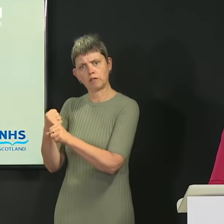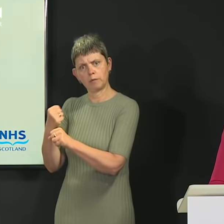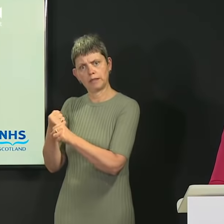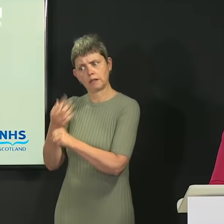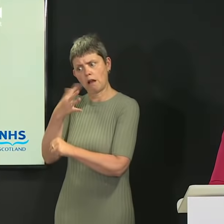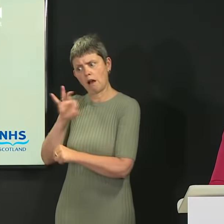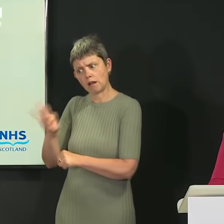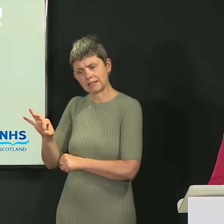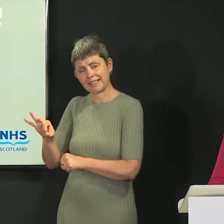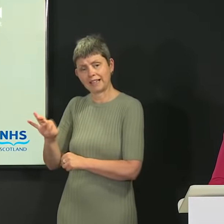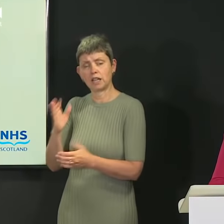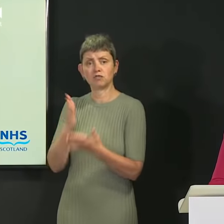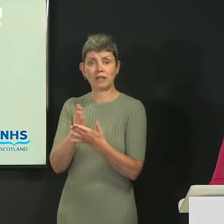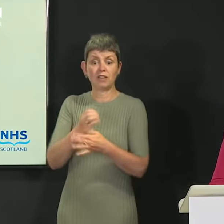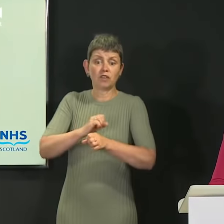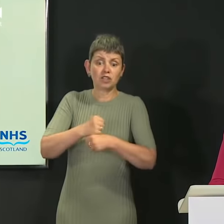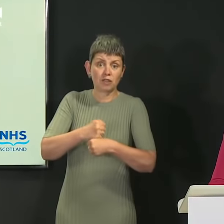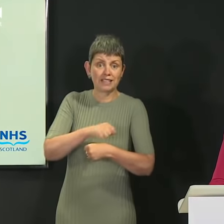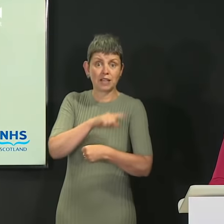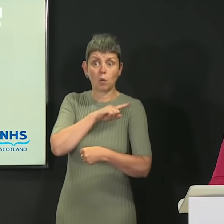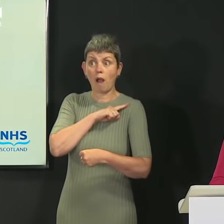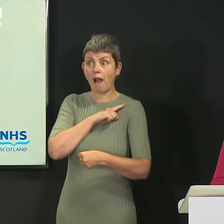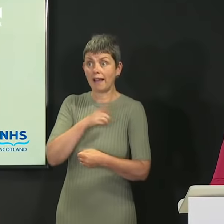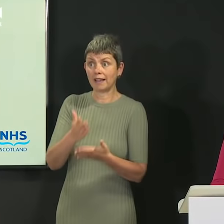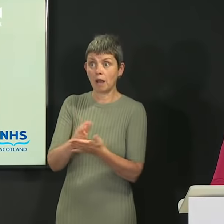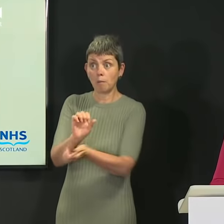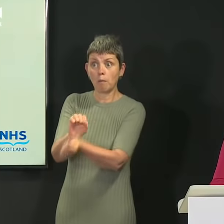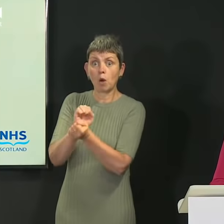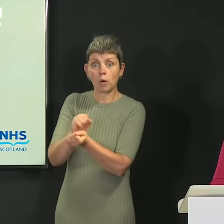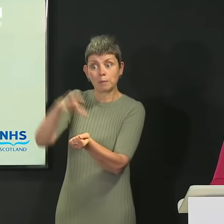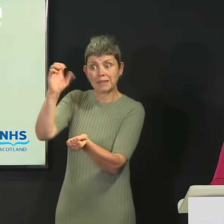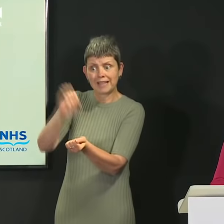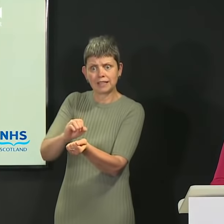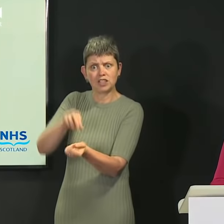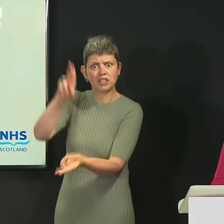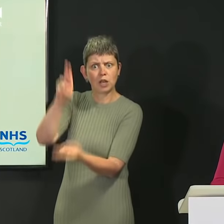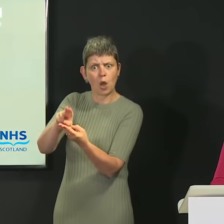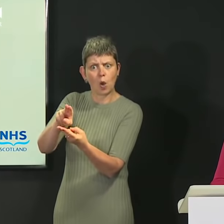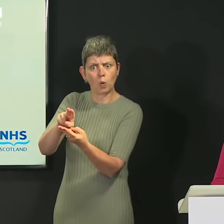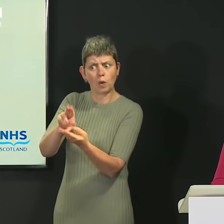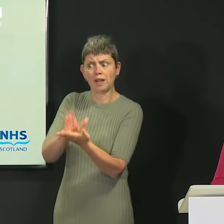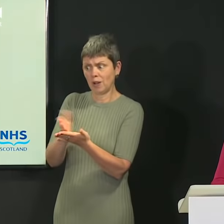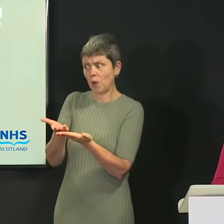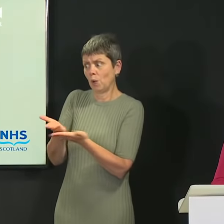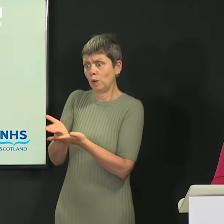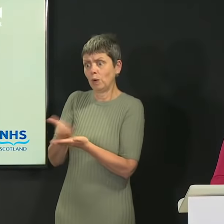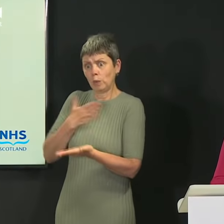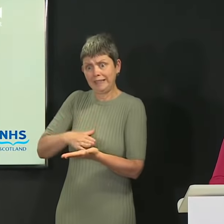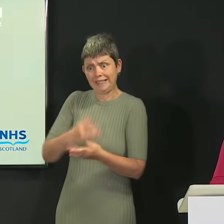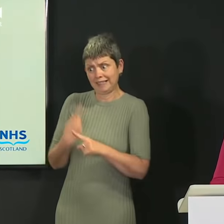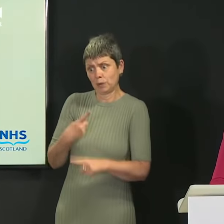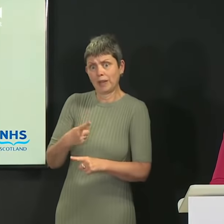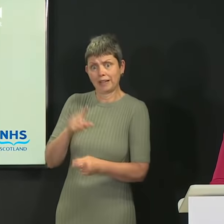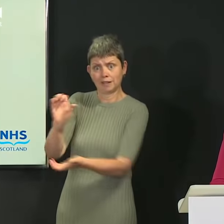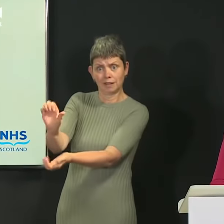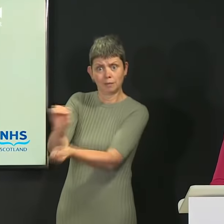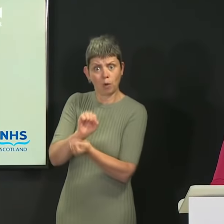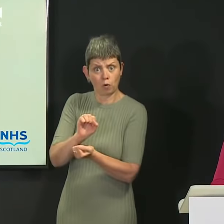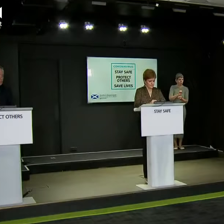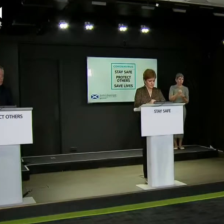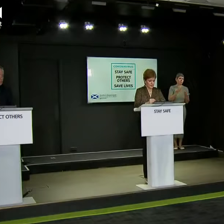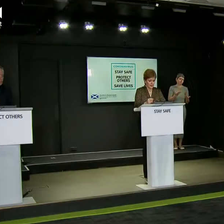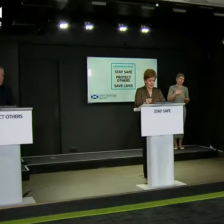It's very frustrating when we know that there are such low rates of borrowing that we can't move quickly and swiftly. This is unprecedented times. It needs that immediate